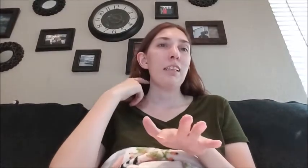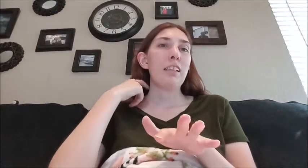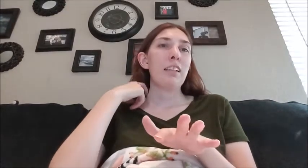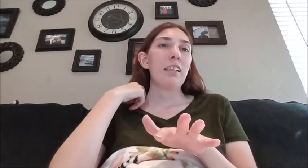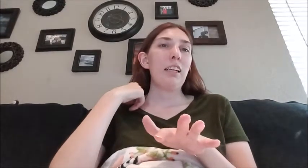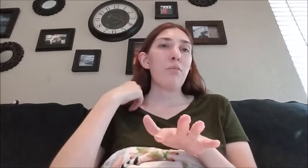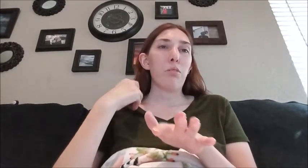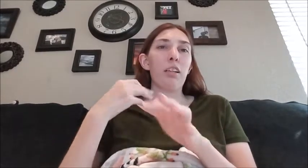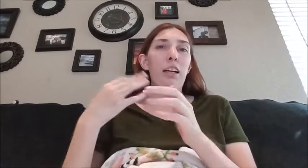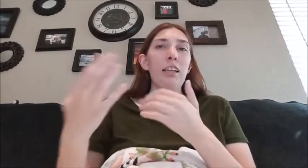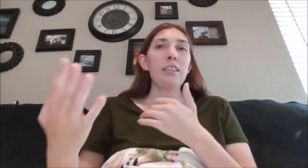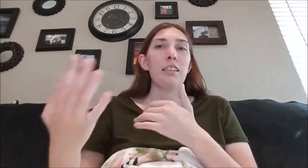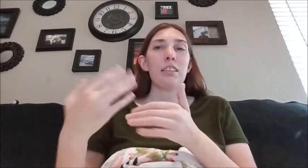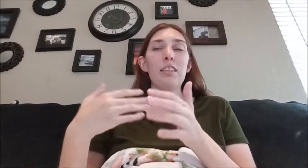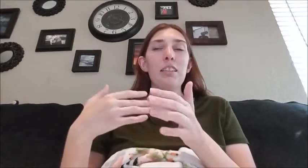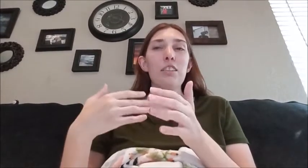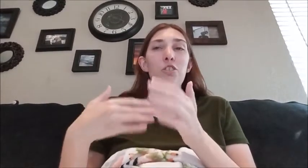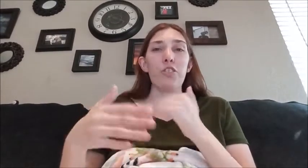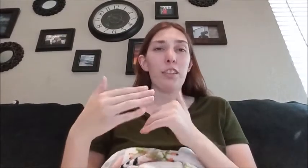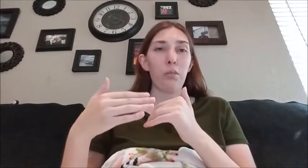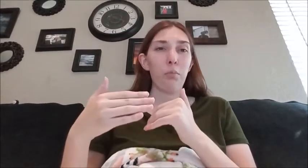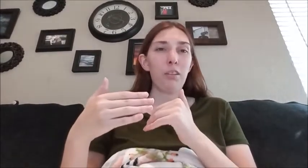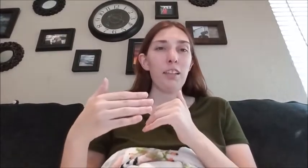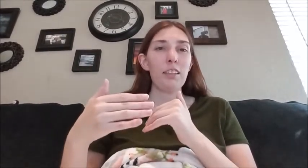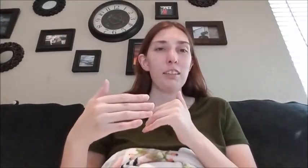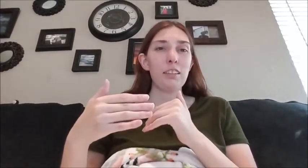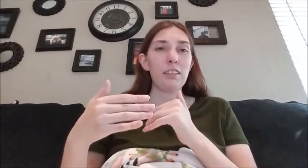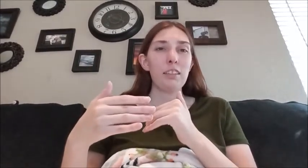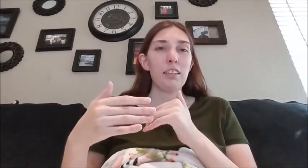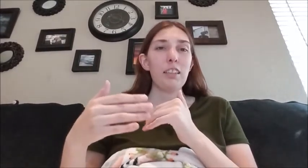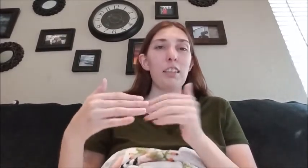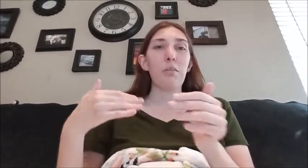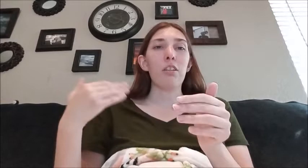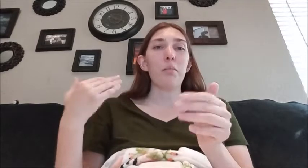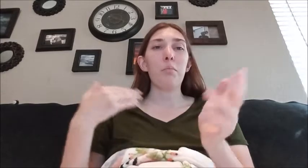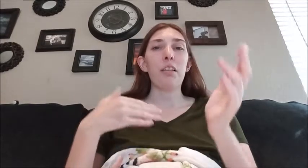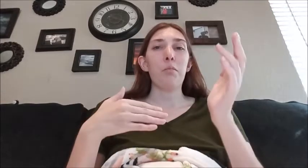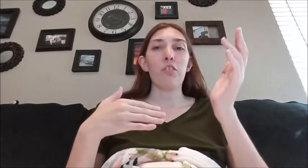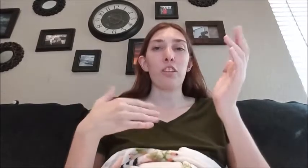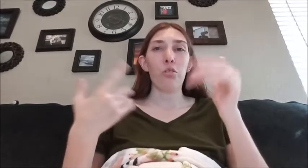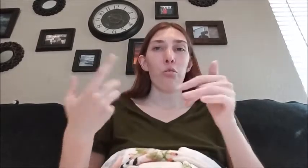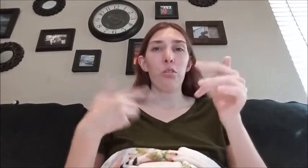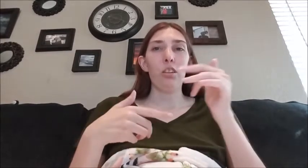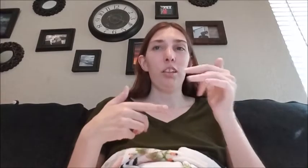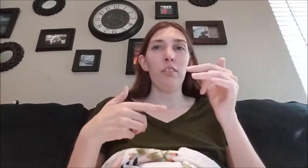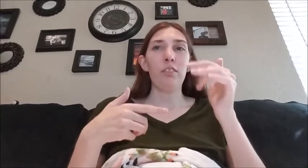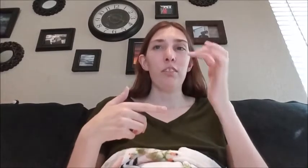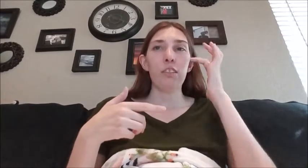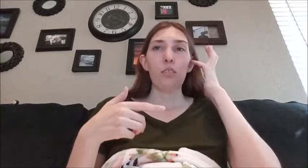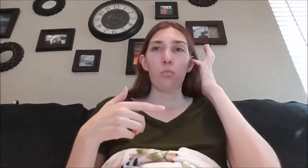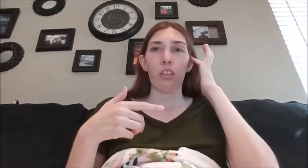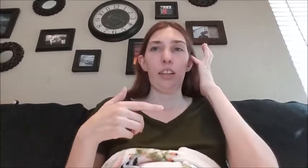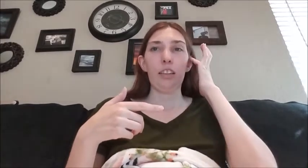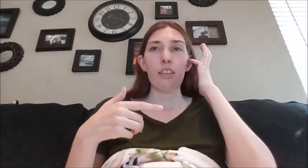if bronchitis isn't treated properly pneumonia can become a result of bronchitis